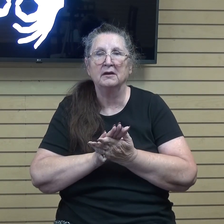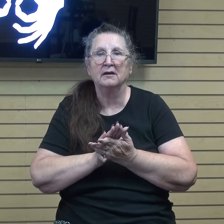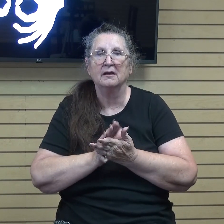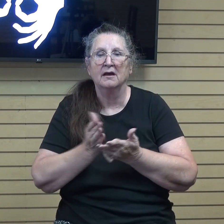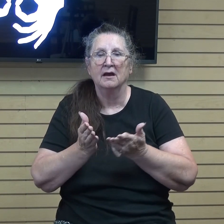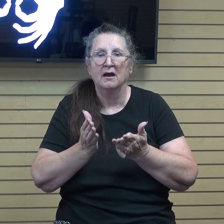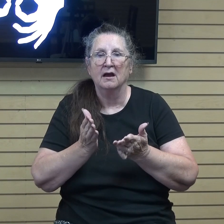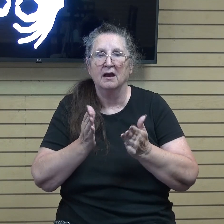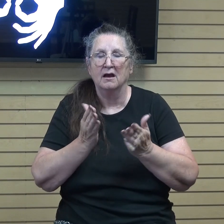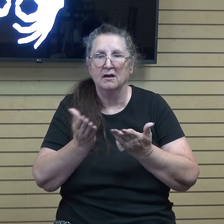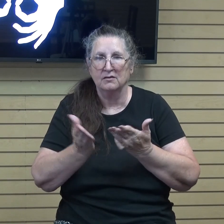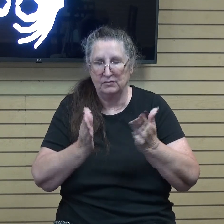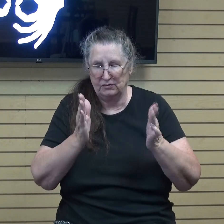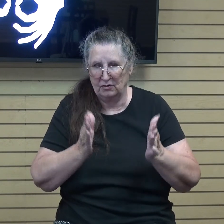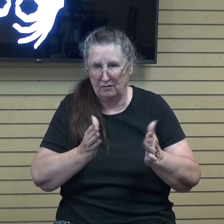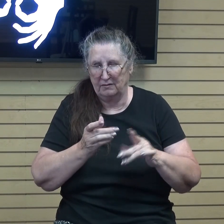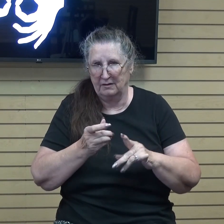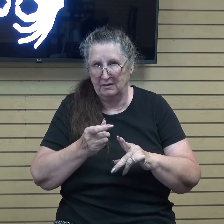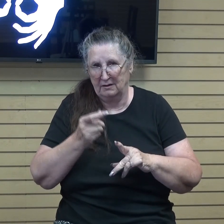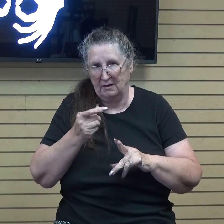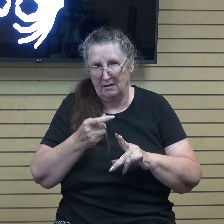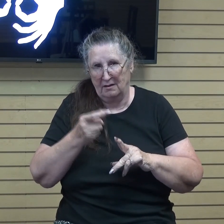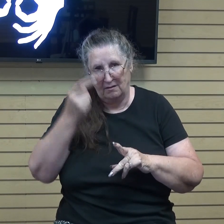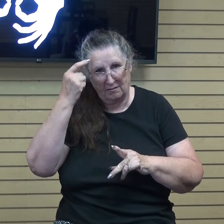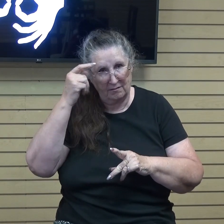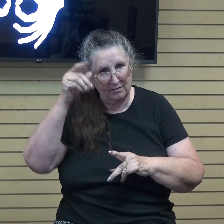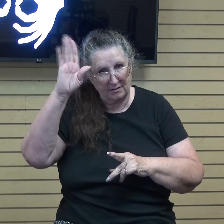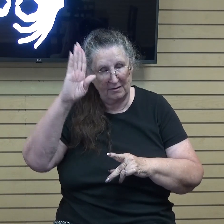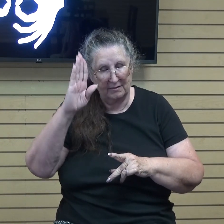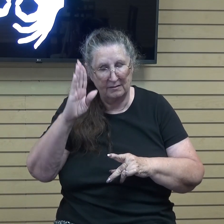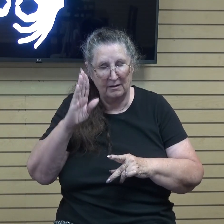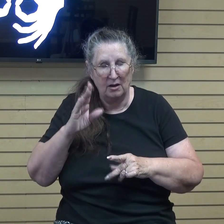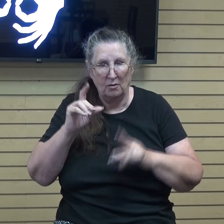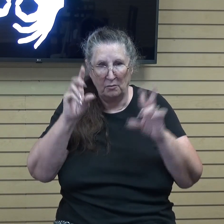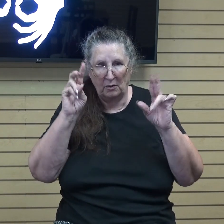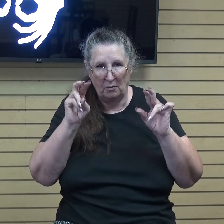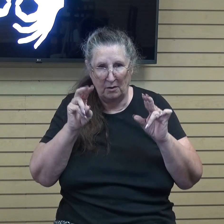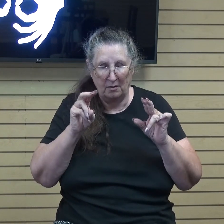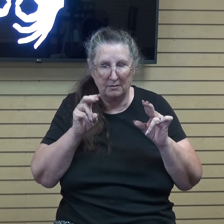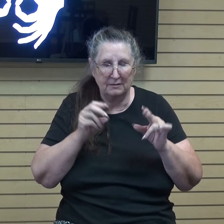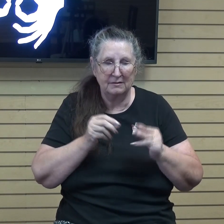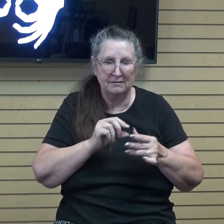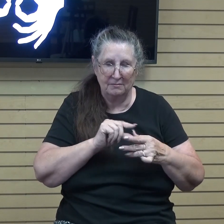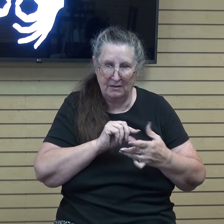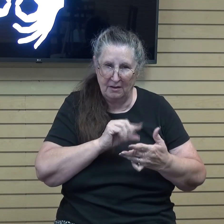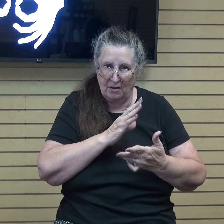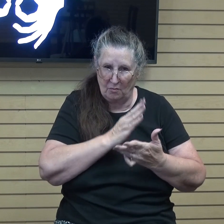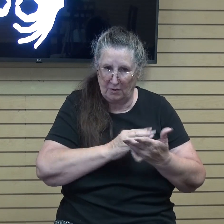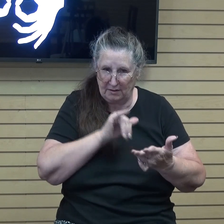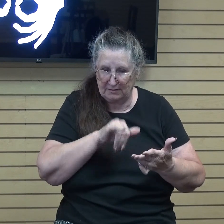his book and we'll be quoting several pieces out of that book and I really encourage you to read that book.